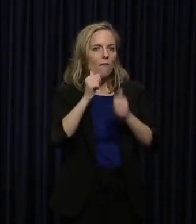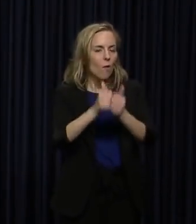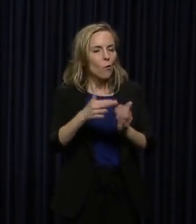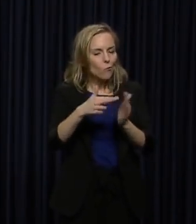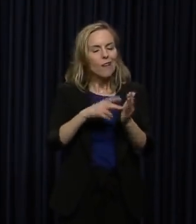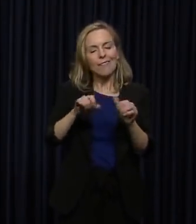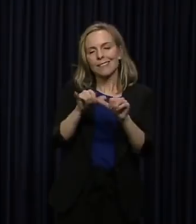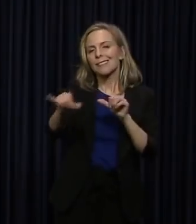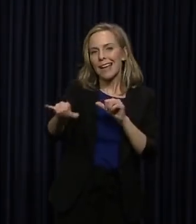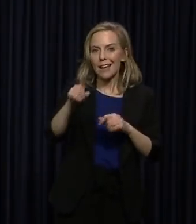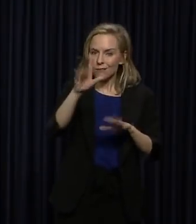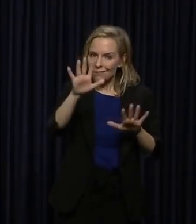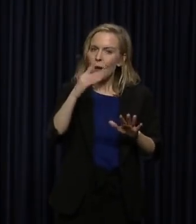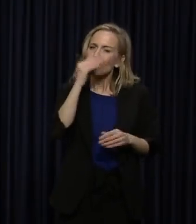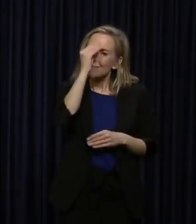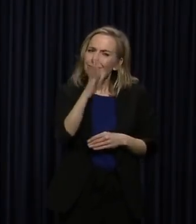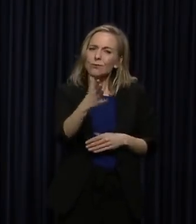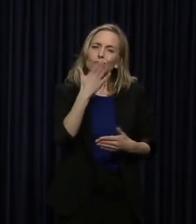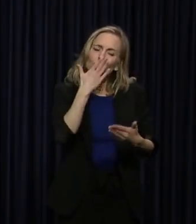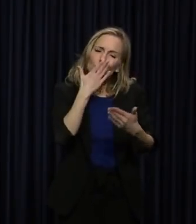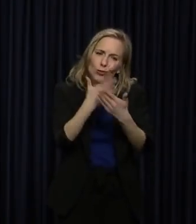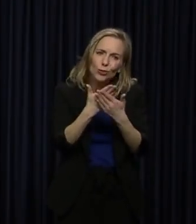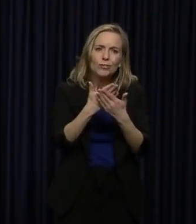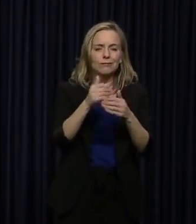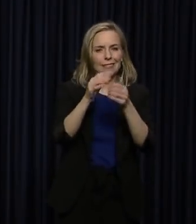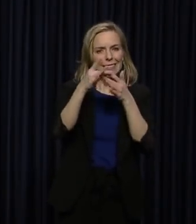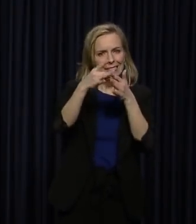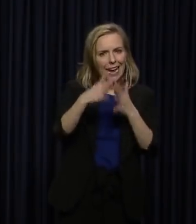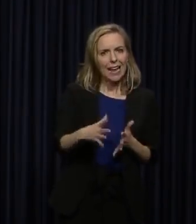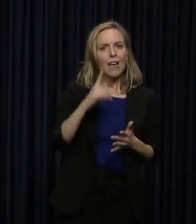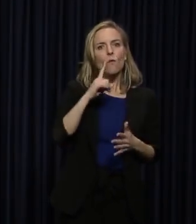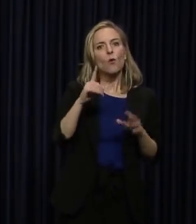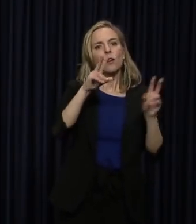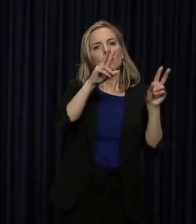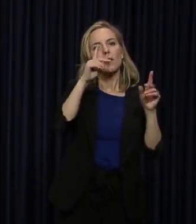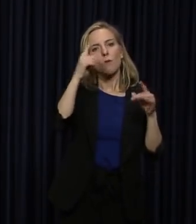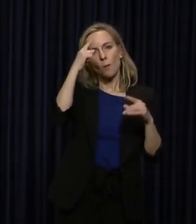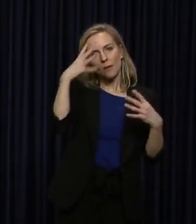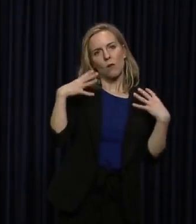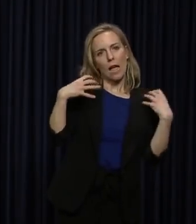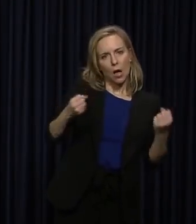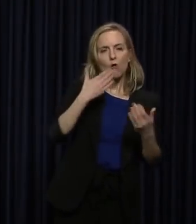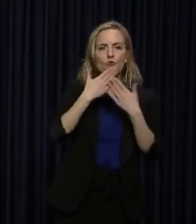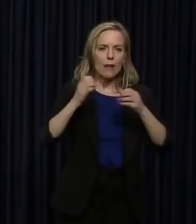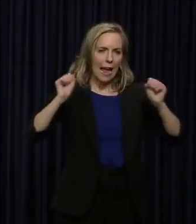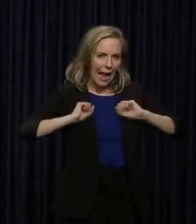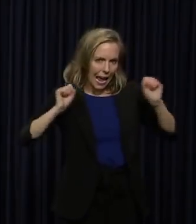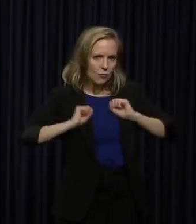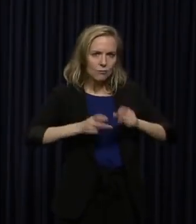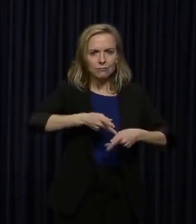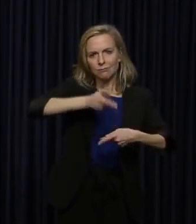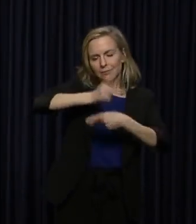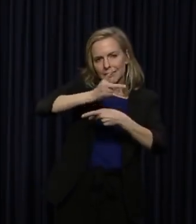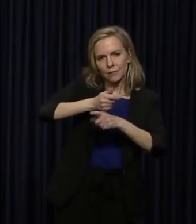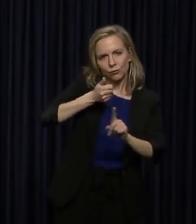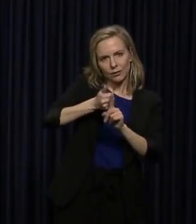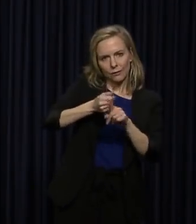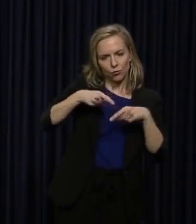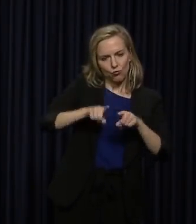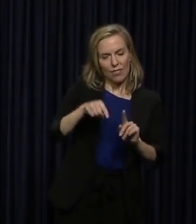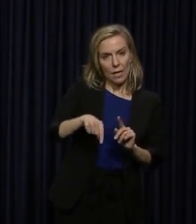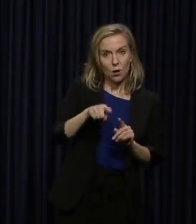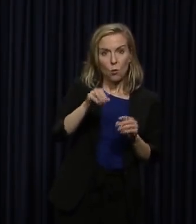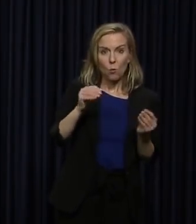And we have issued guidance to help support good mental health, get physical exercise, take care of yourself during this.